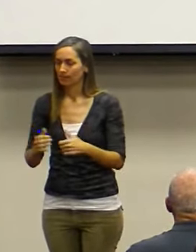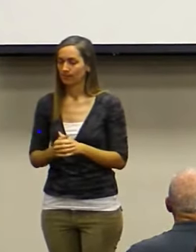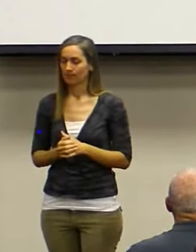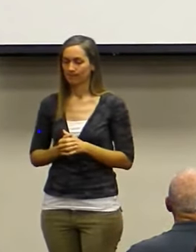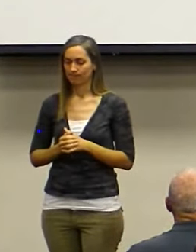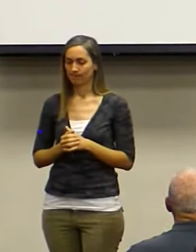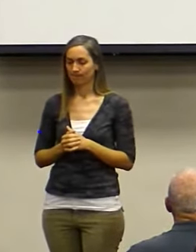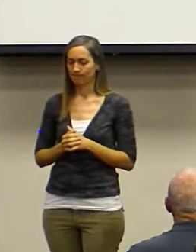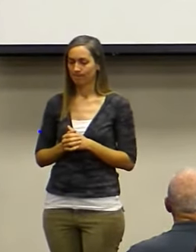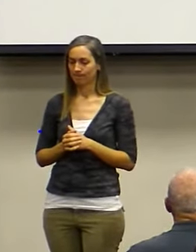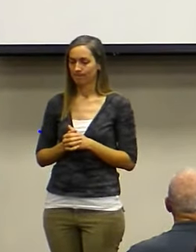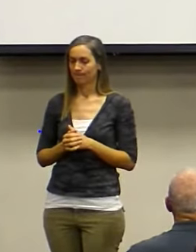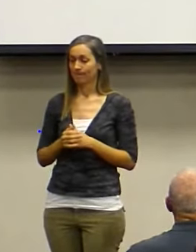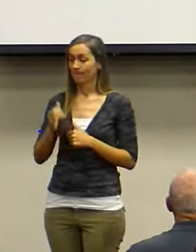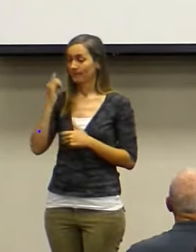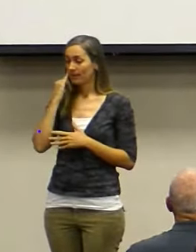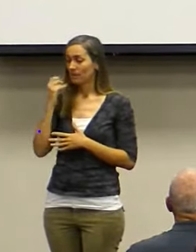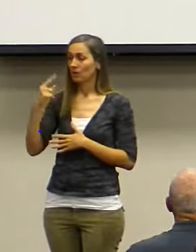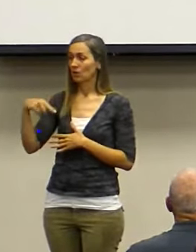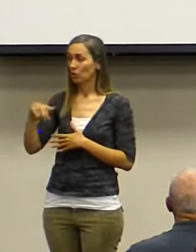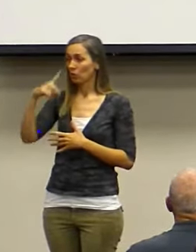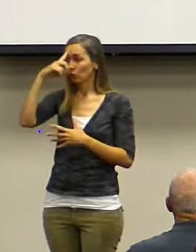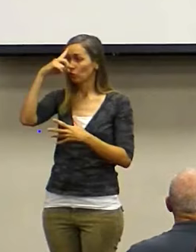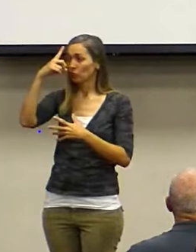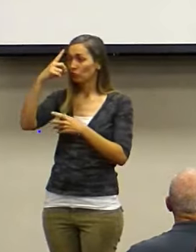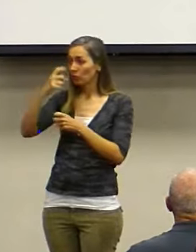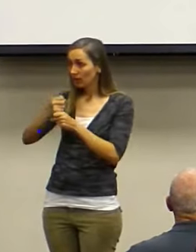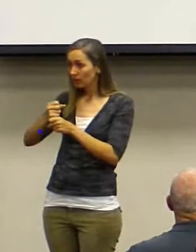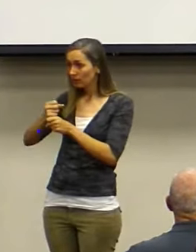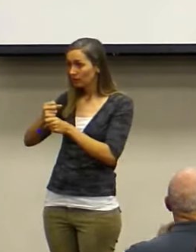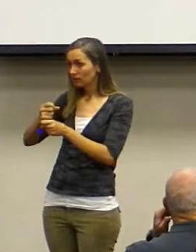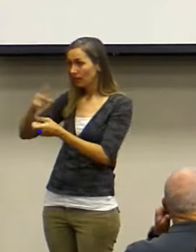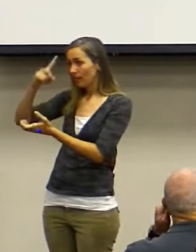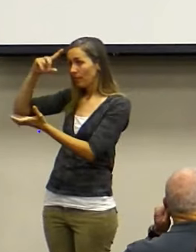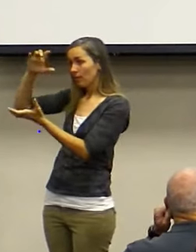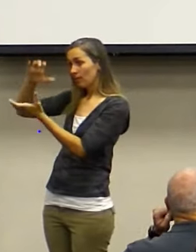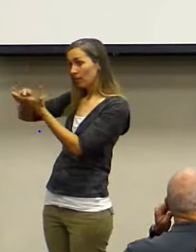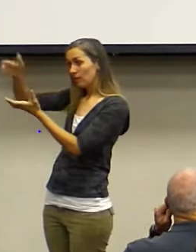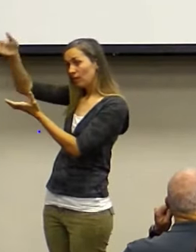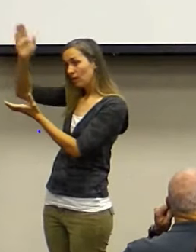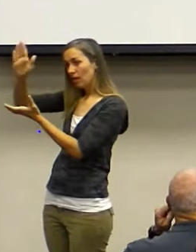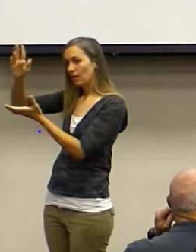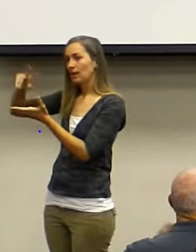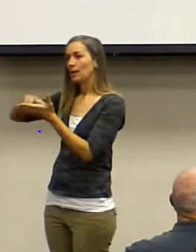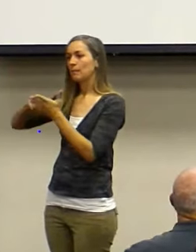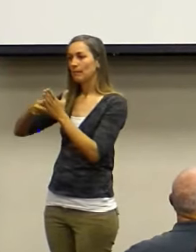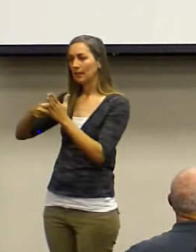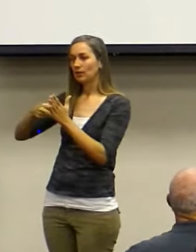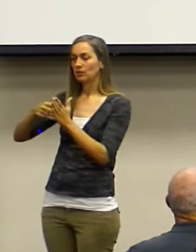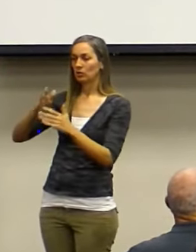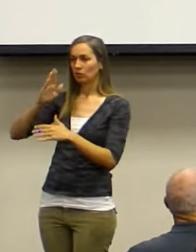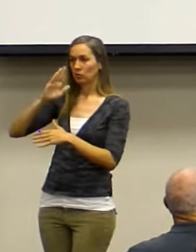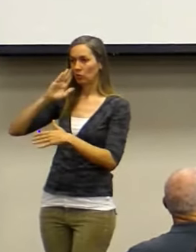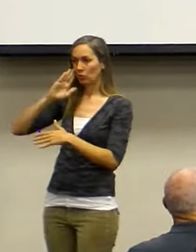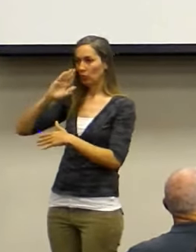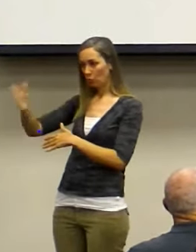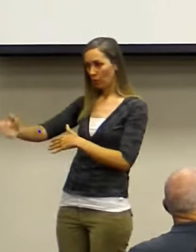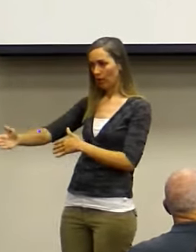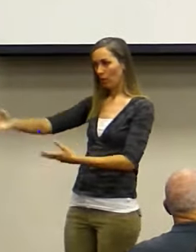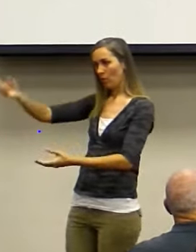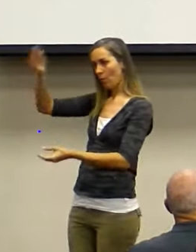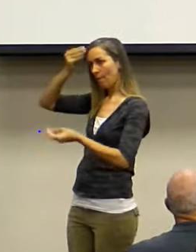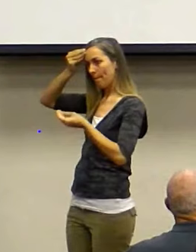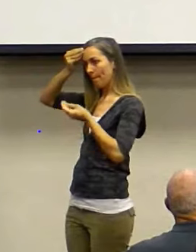So if you trust and believe in God, then that means you will obey his command.